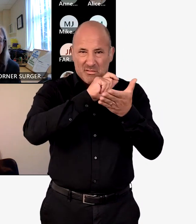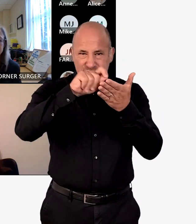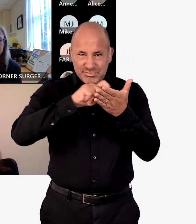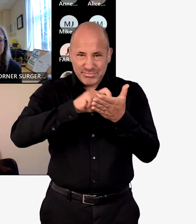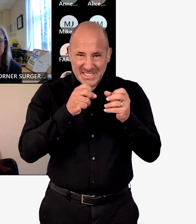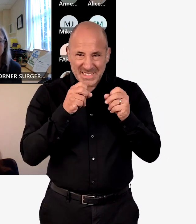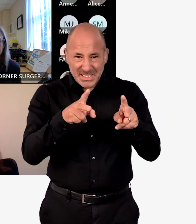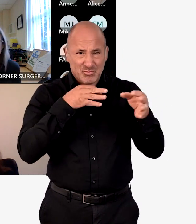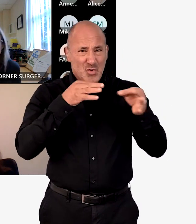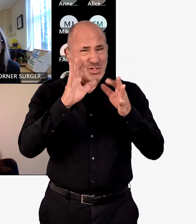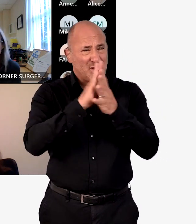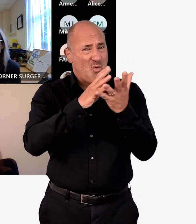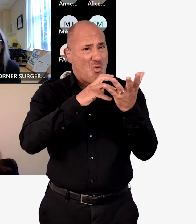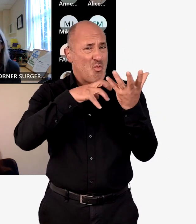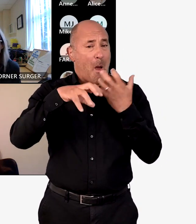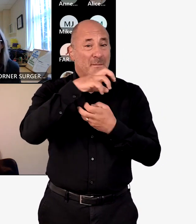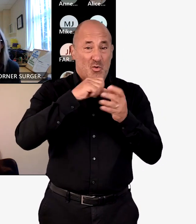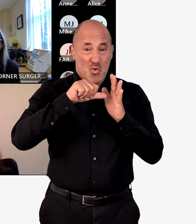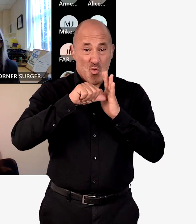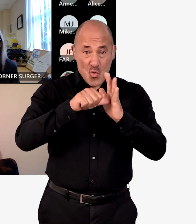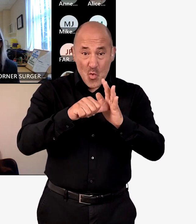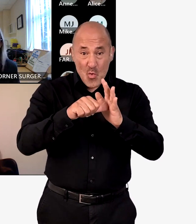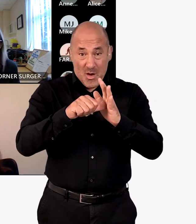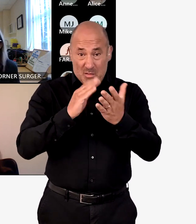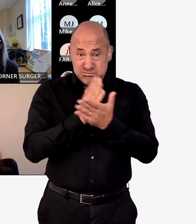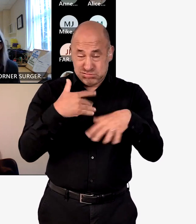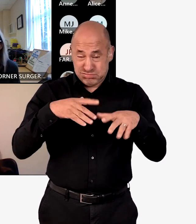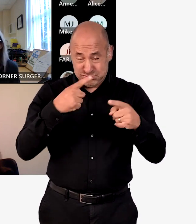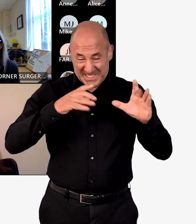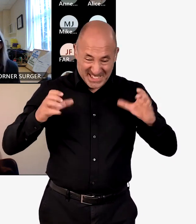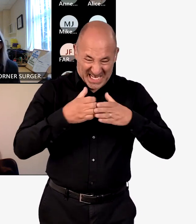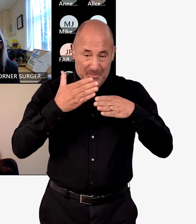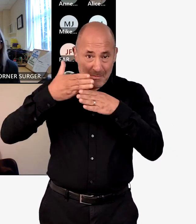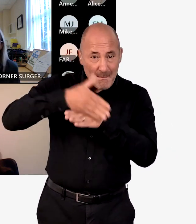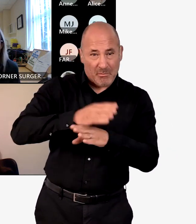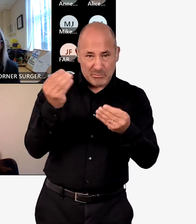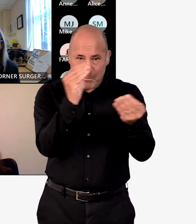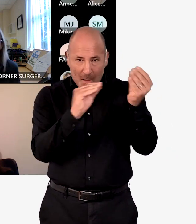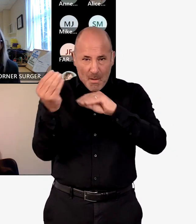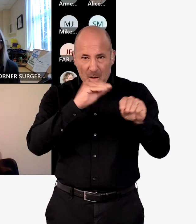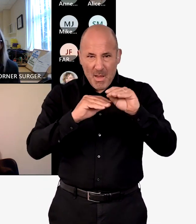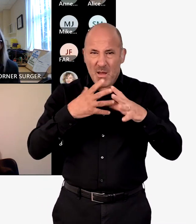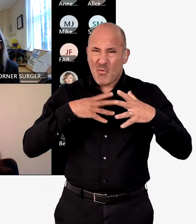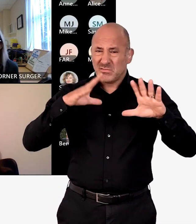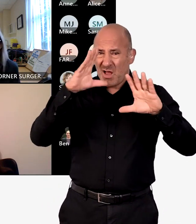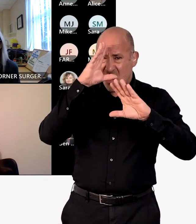contributors to the five-year plan. Writing a system strategy is complex and difficult and it certainly takes and was a team effort.